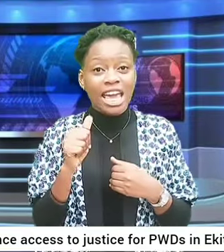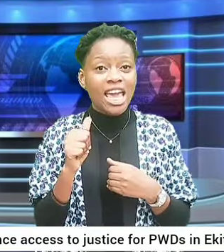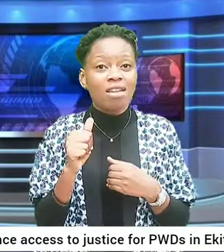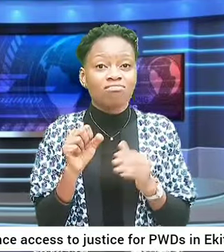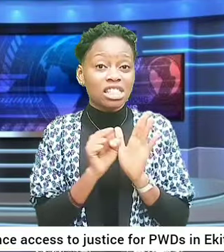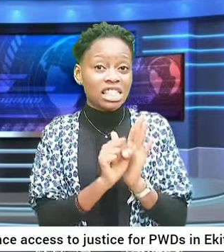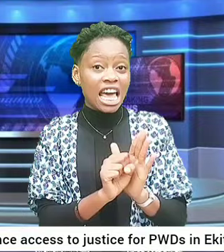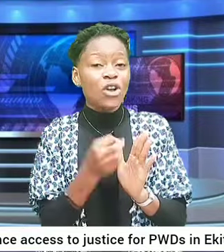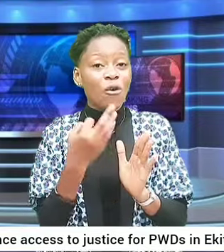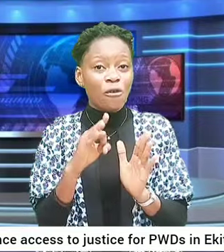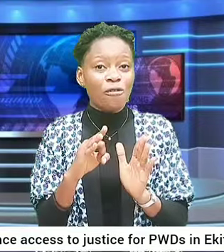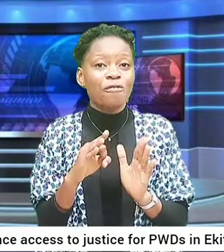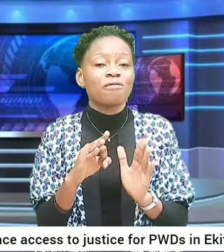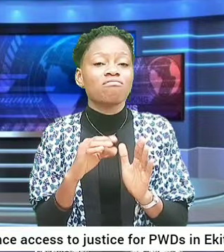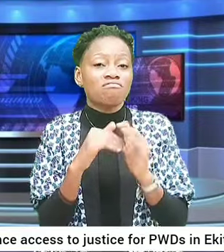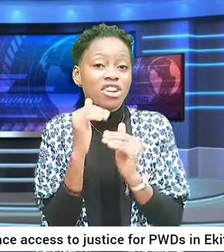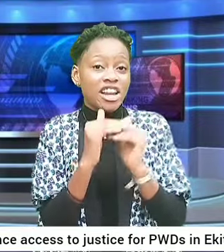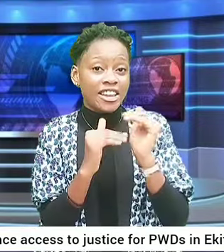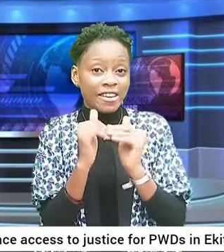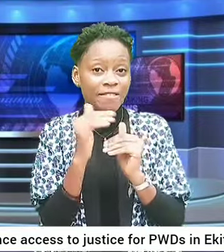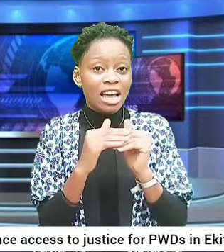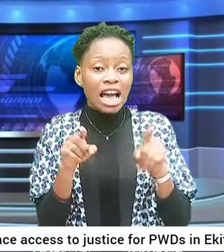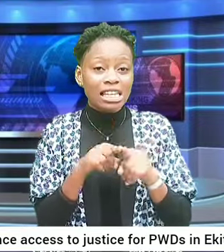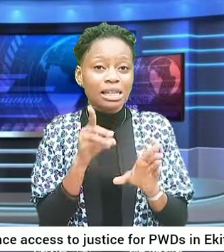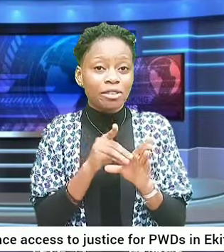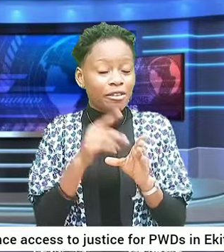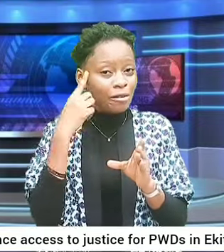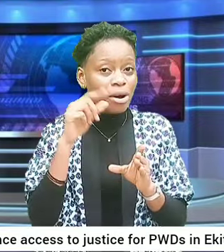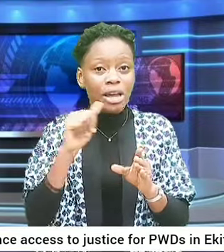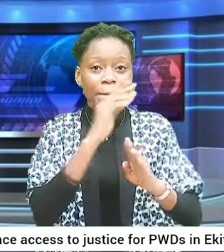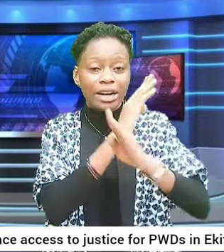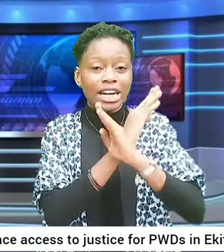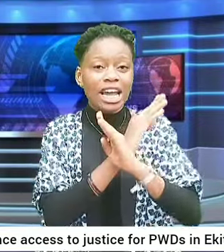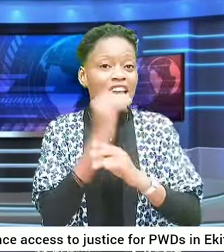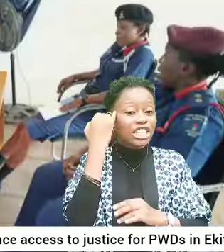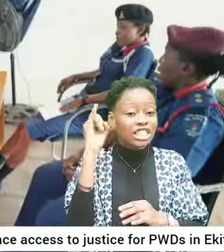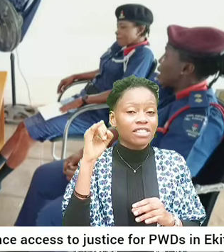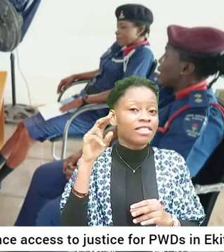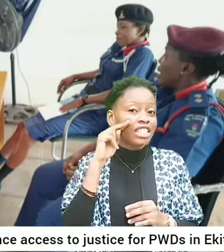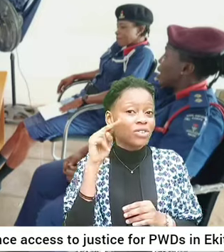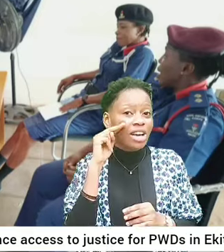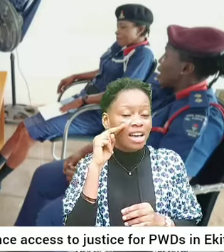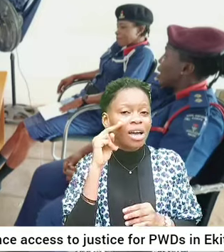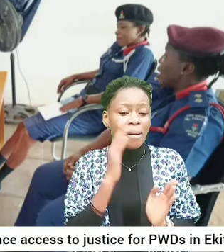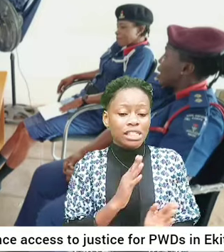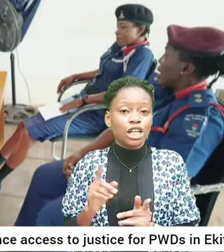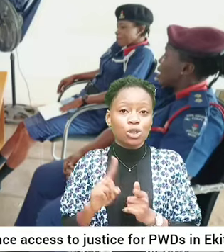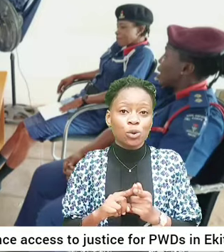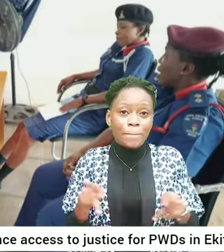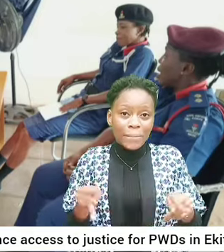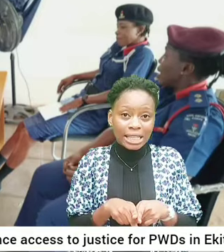relief as disabilities for a barrier initiative nigeria is set to partner in